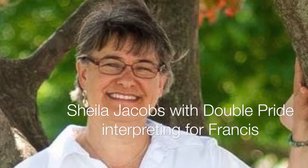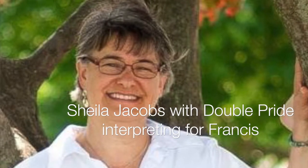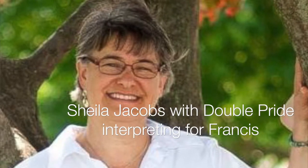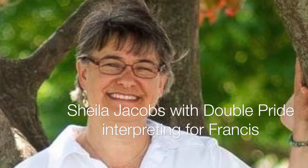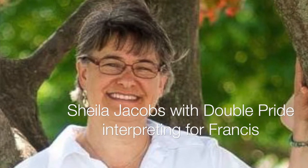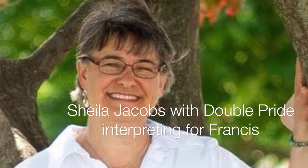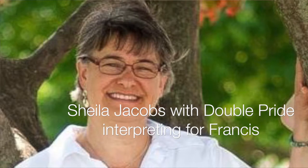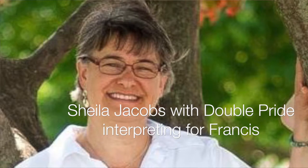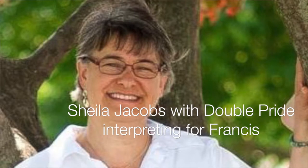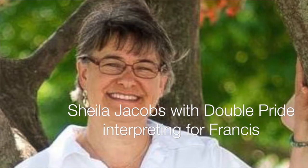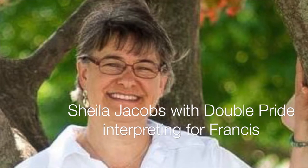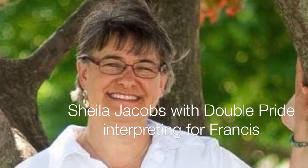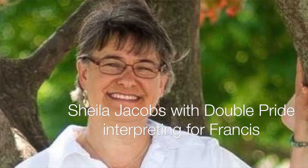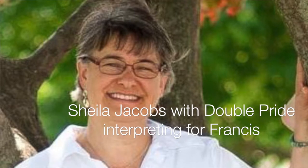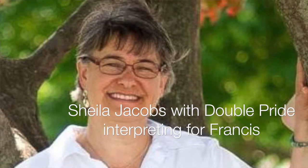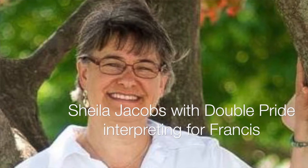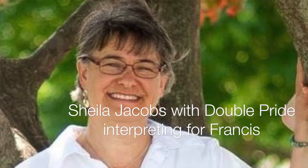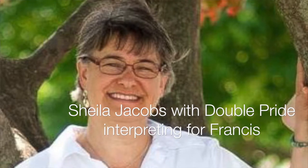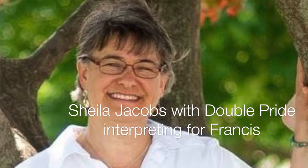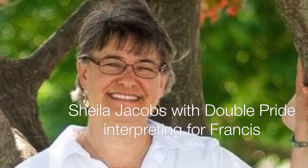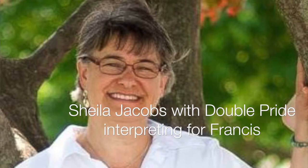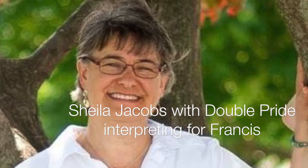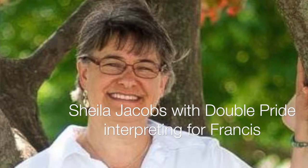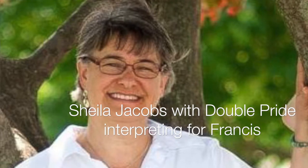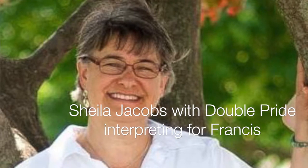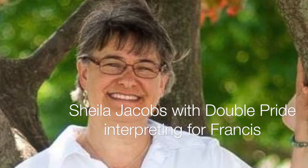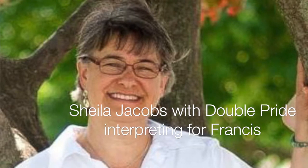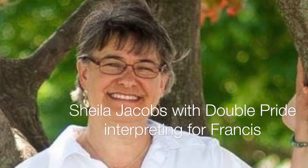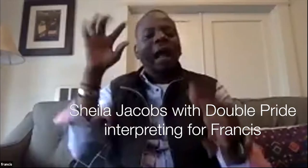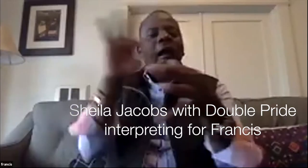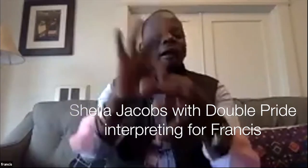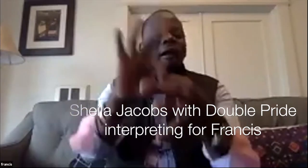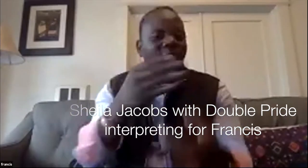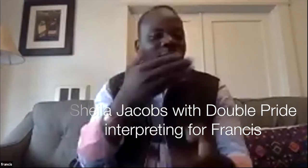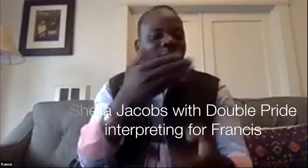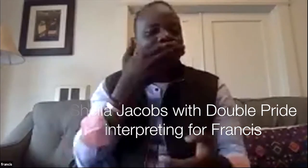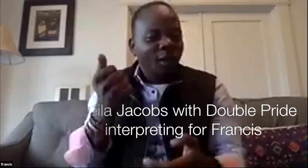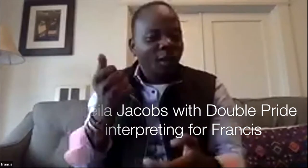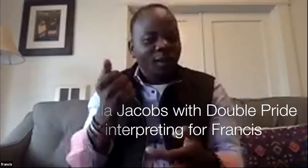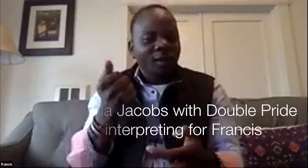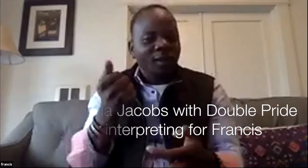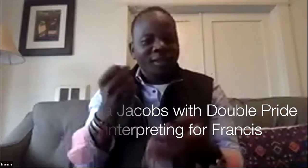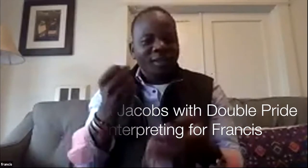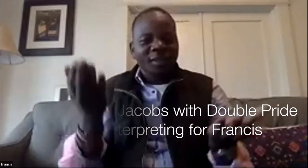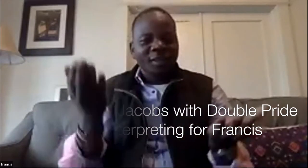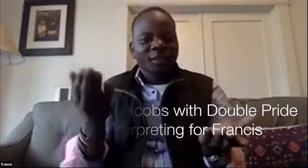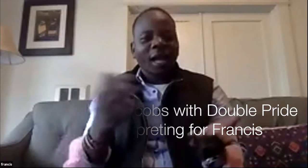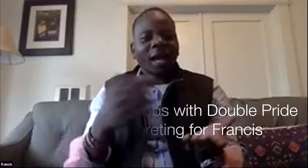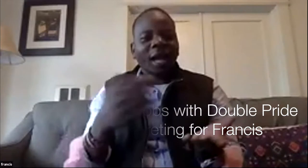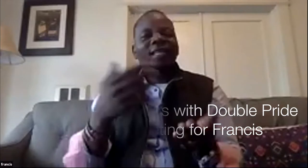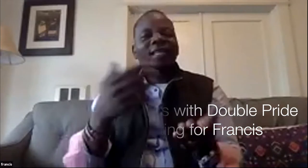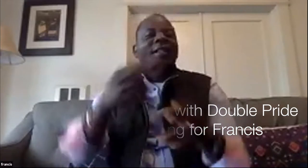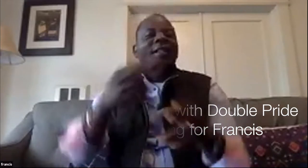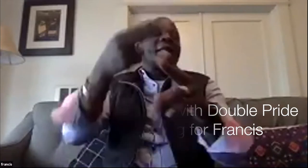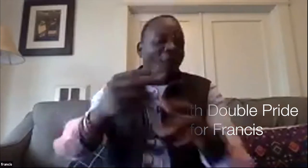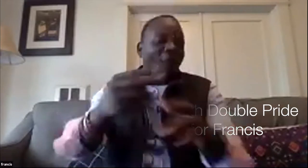you're asking what the vision is and we want to make sure that we can try to